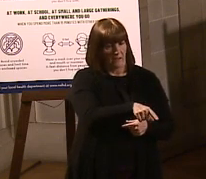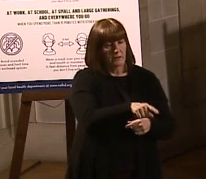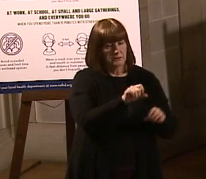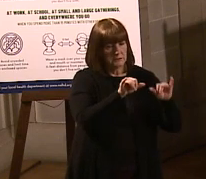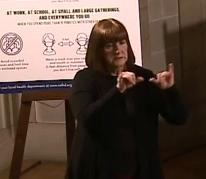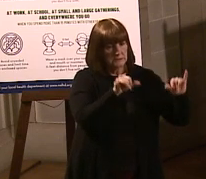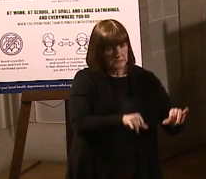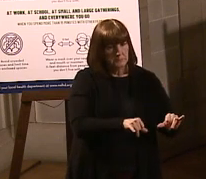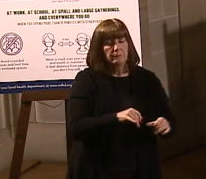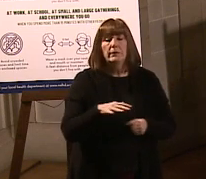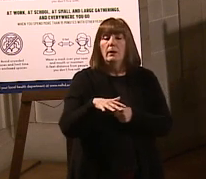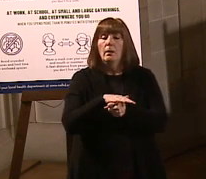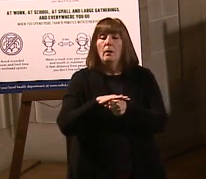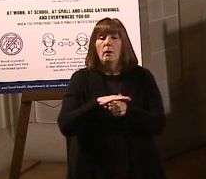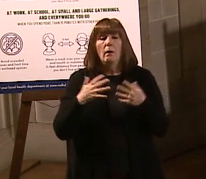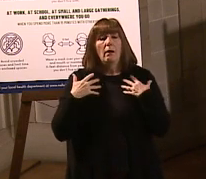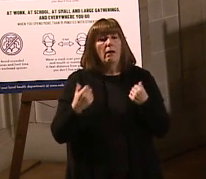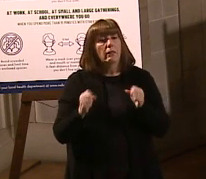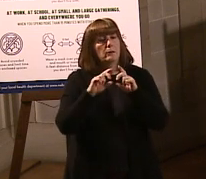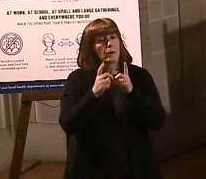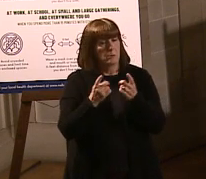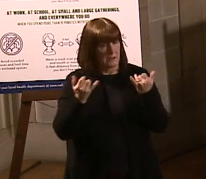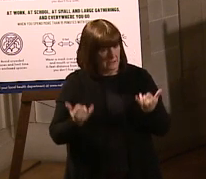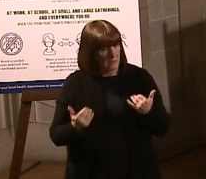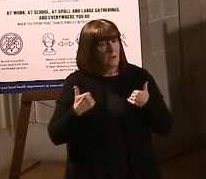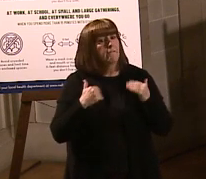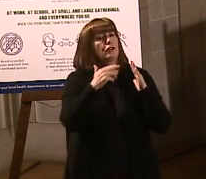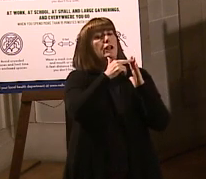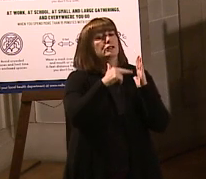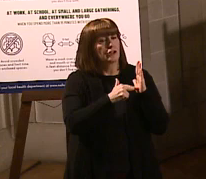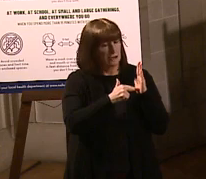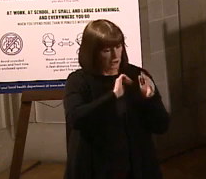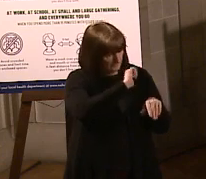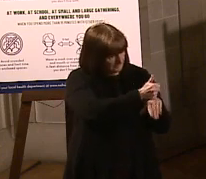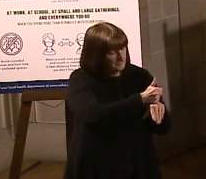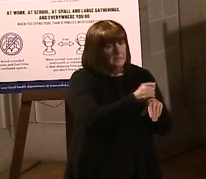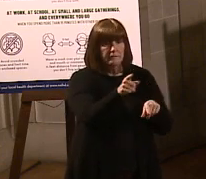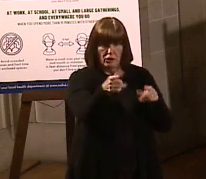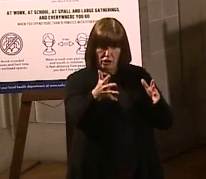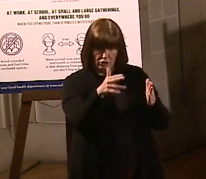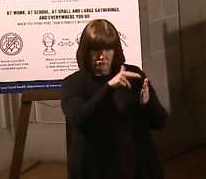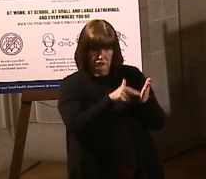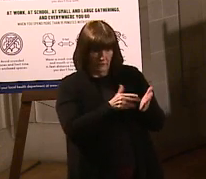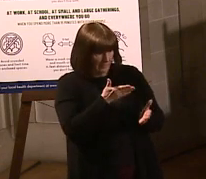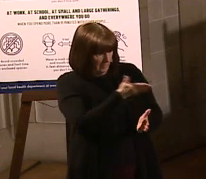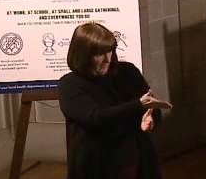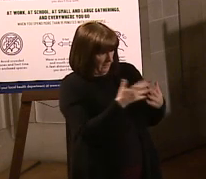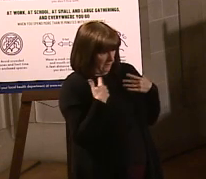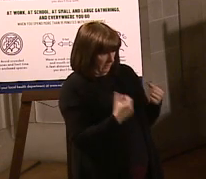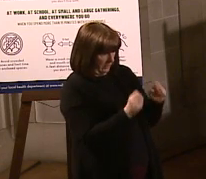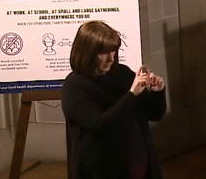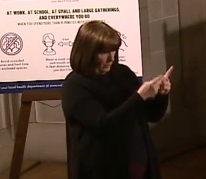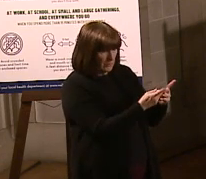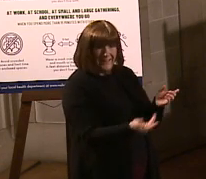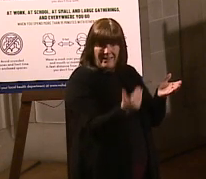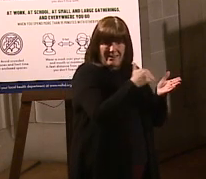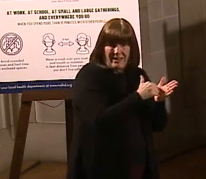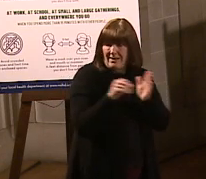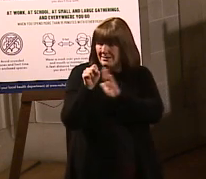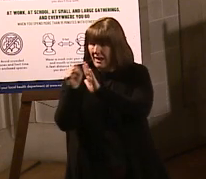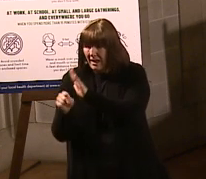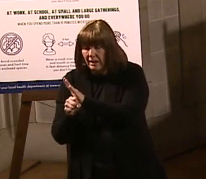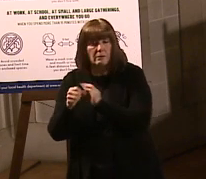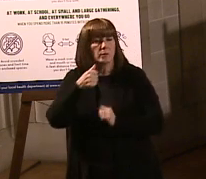health departments have a registration system currently. If you have already registered on their website, you do not need to re-register on the state